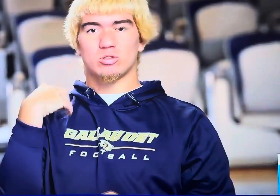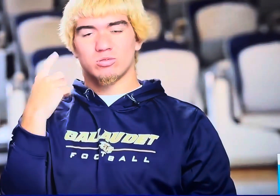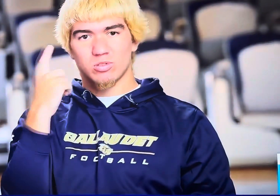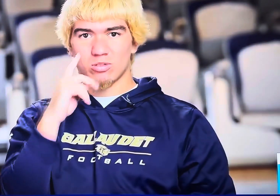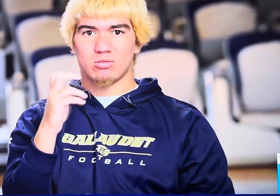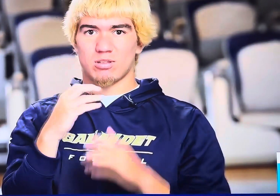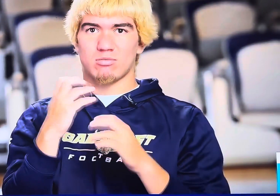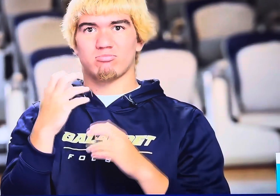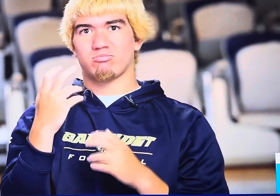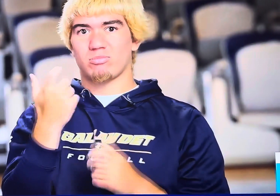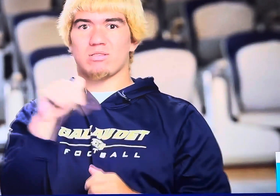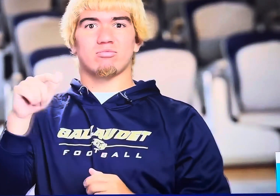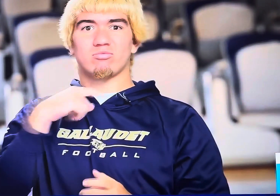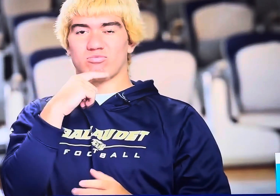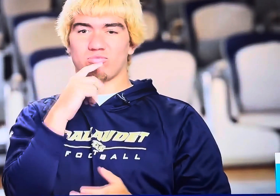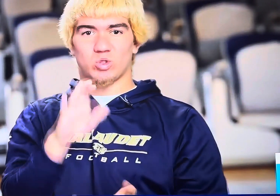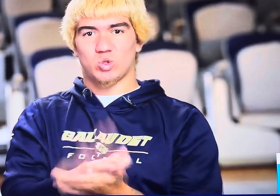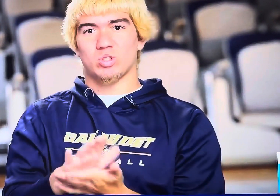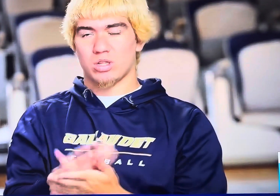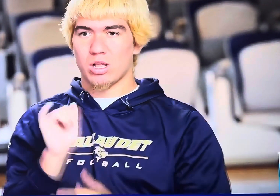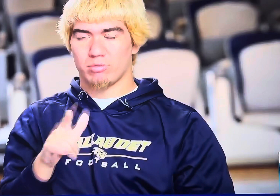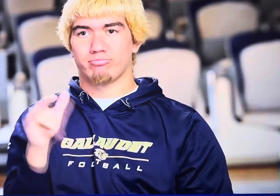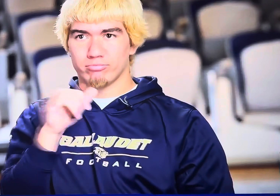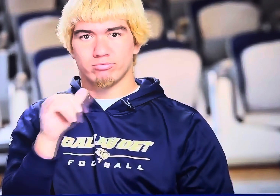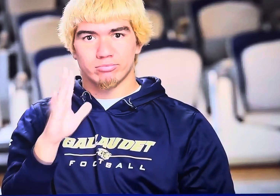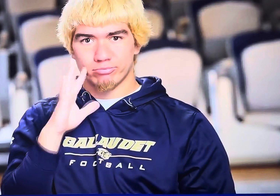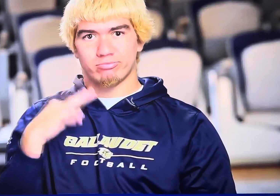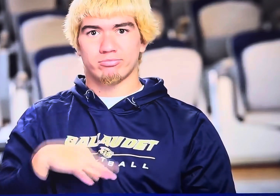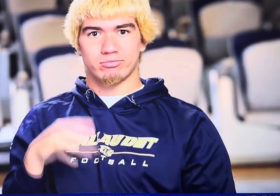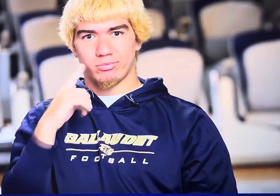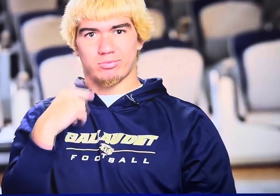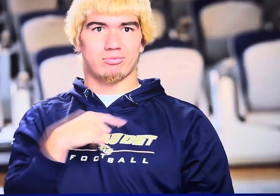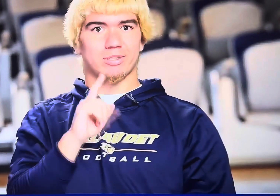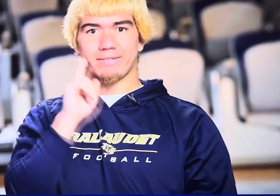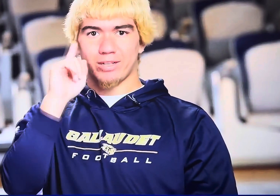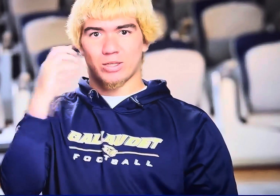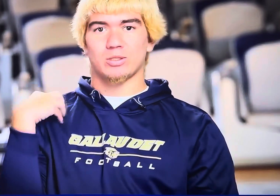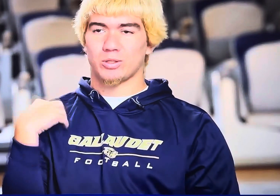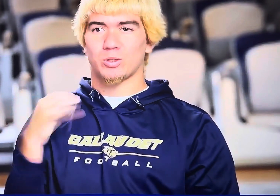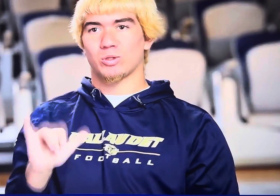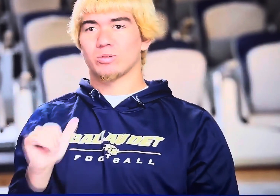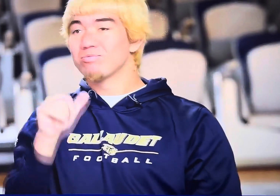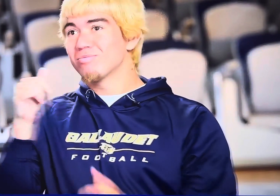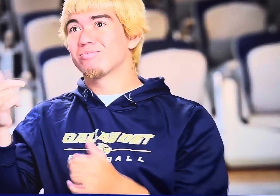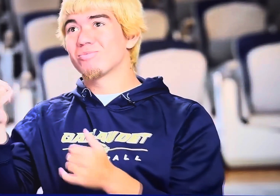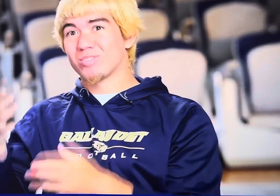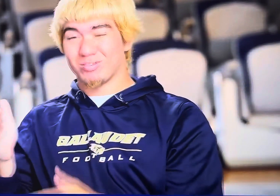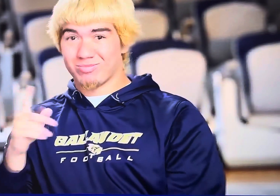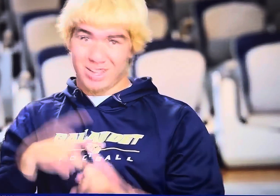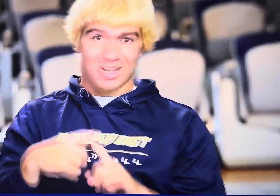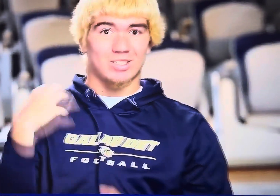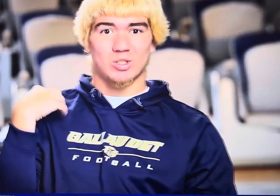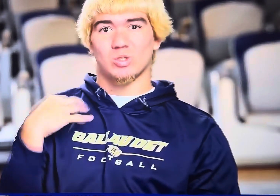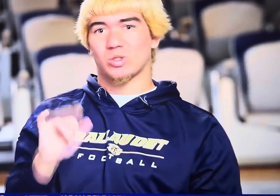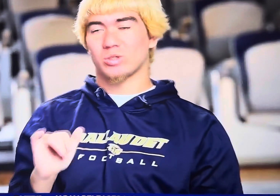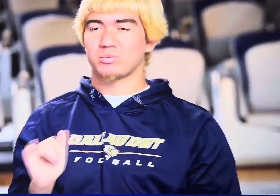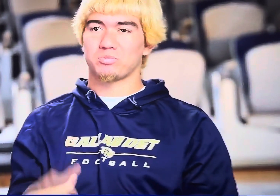thinking about even the possibilities for me being able to coach at the collegiate level for any institution. You know not just deaf university but it could be anywhere.